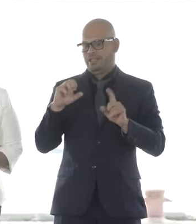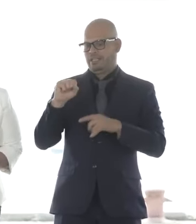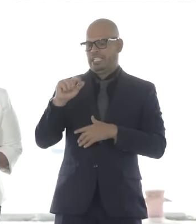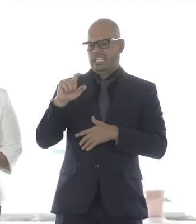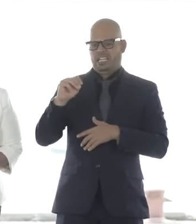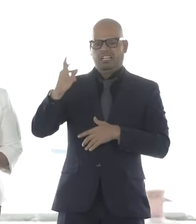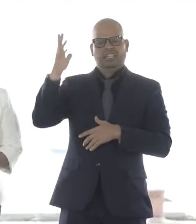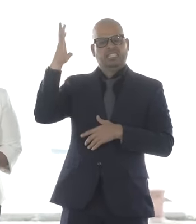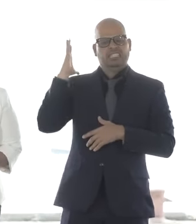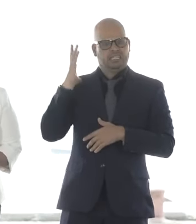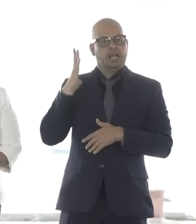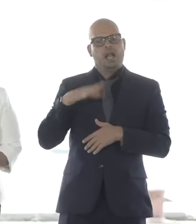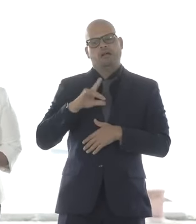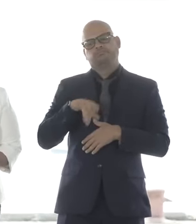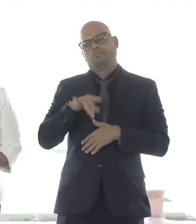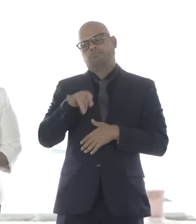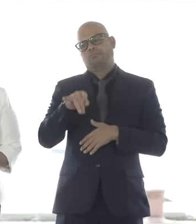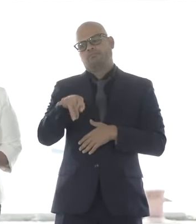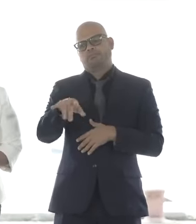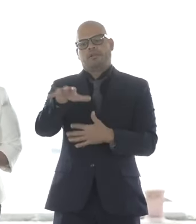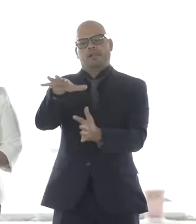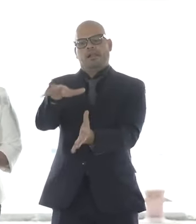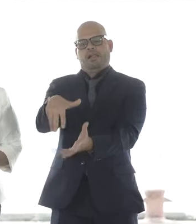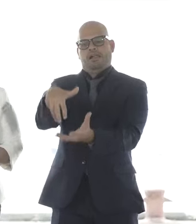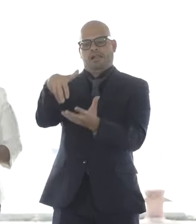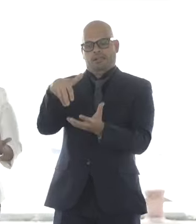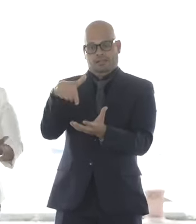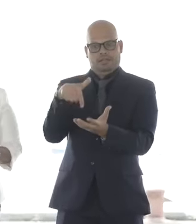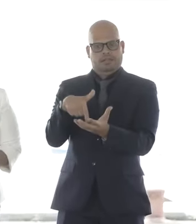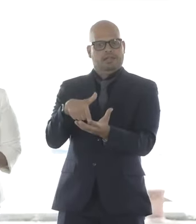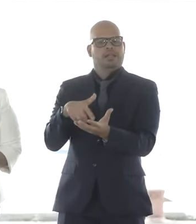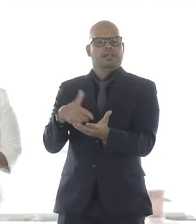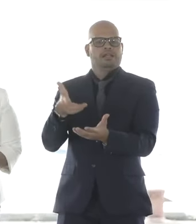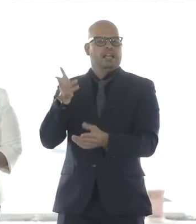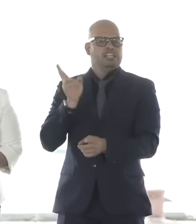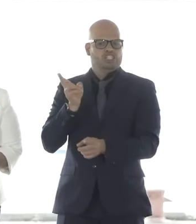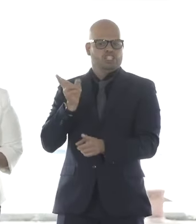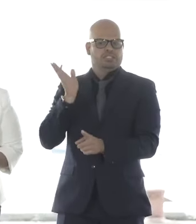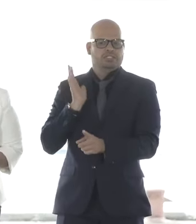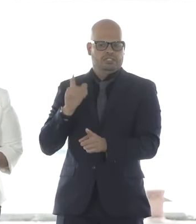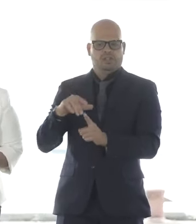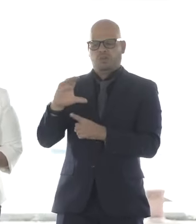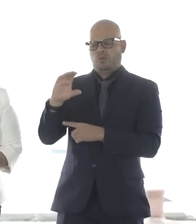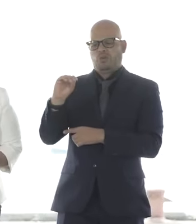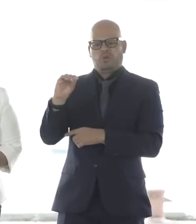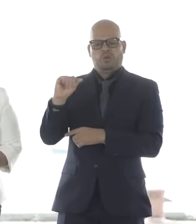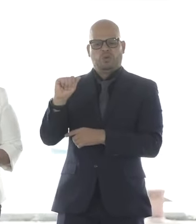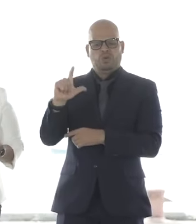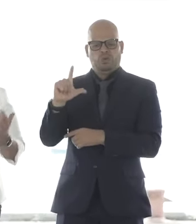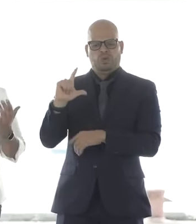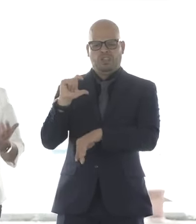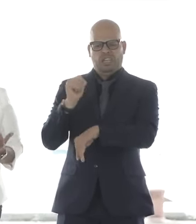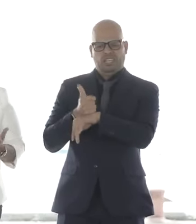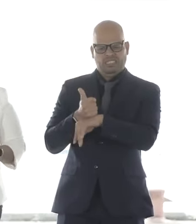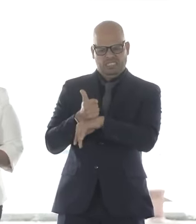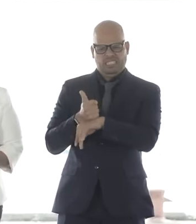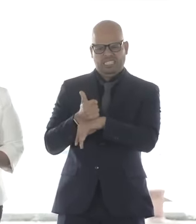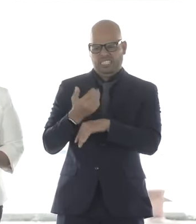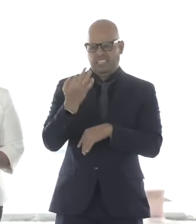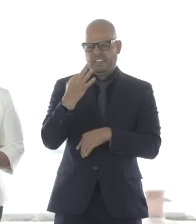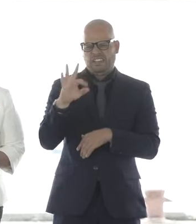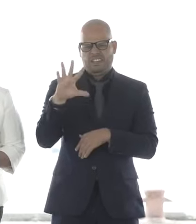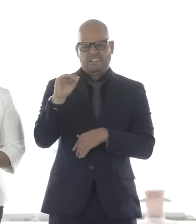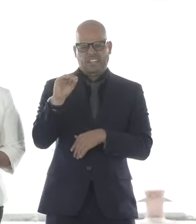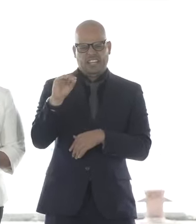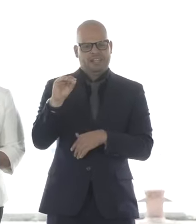history of this site, the power that was created here by coal for many years. In 1950, a coal plant arrived here. We were probably happy to get it.